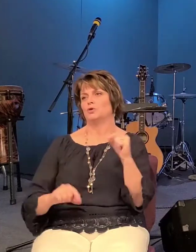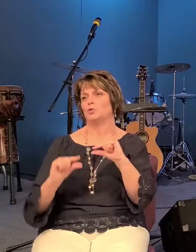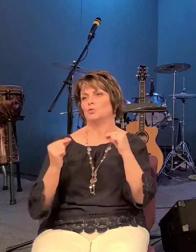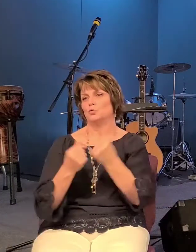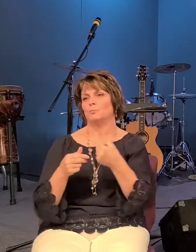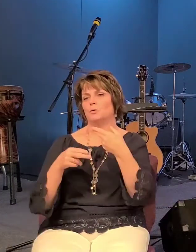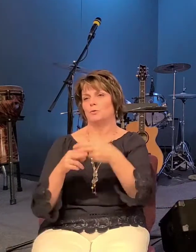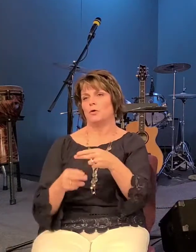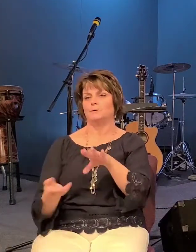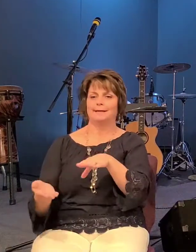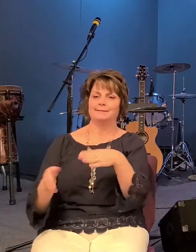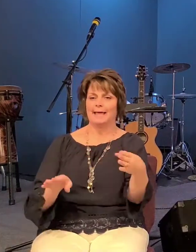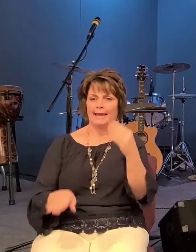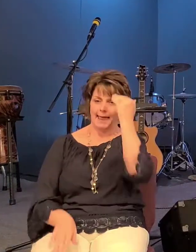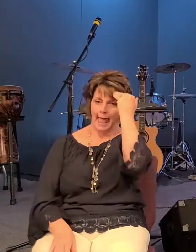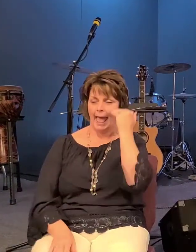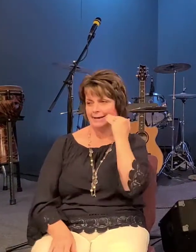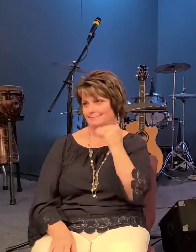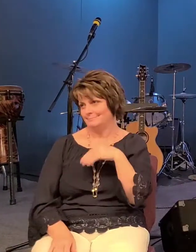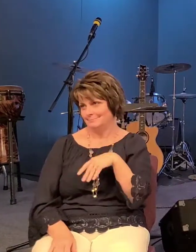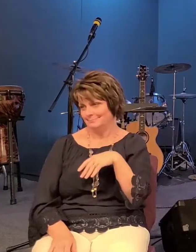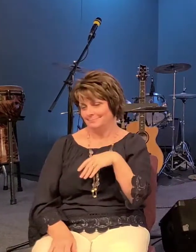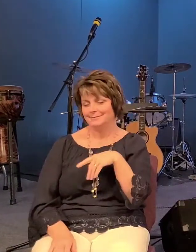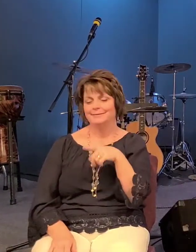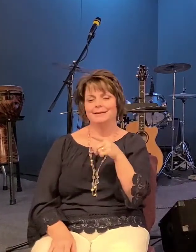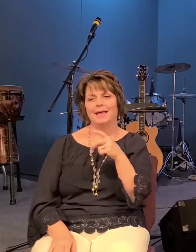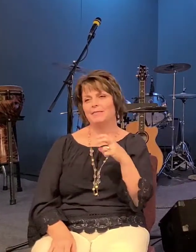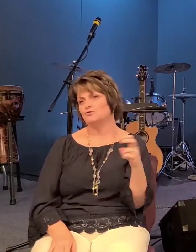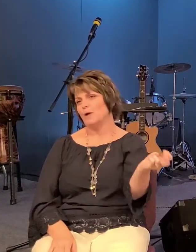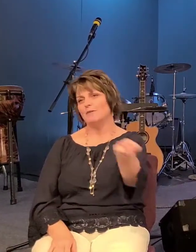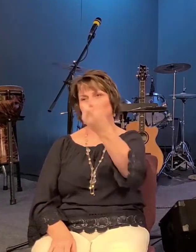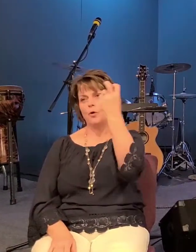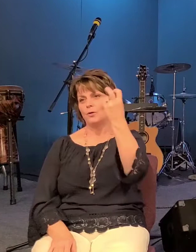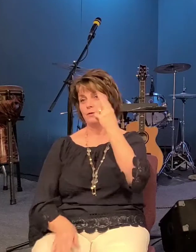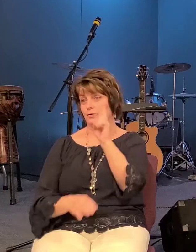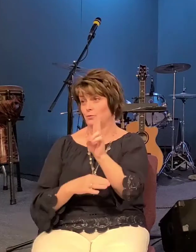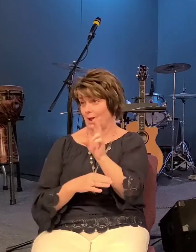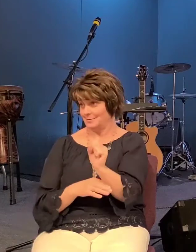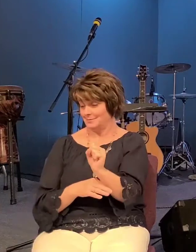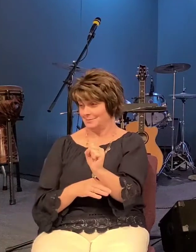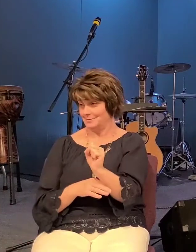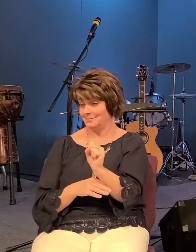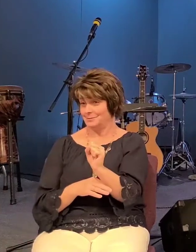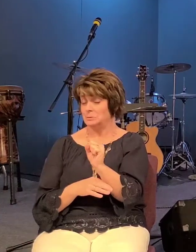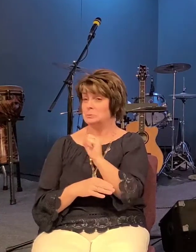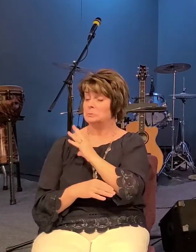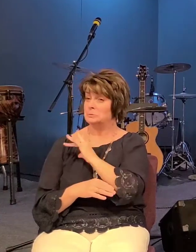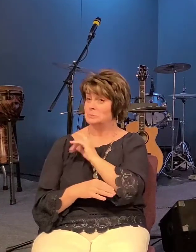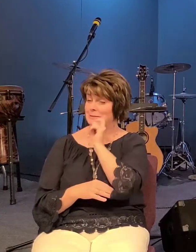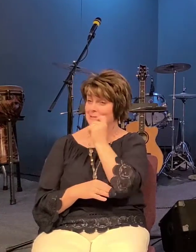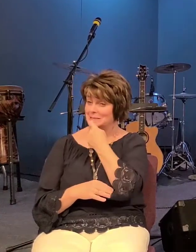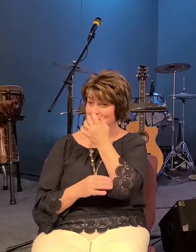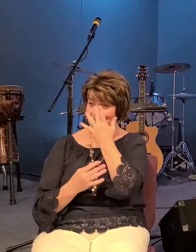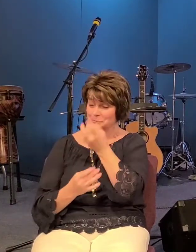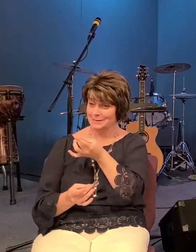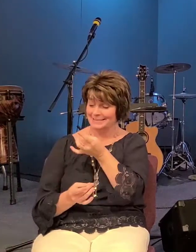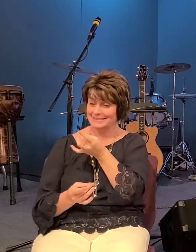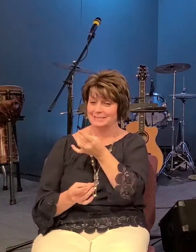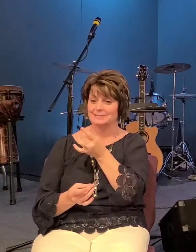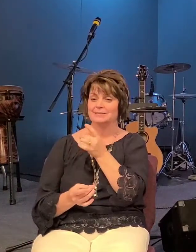states and the thing that it was a phenomenon and the phenomenon was is that they would go to a place and they would just